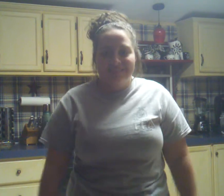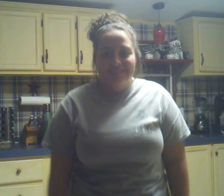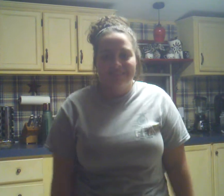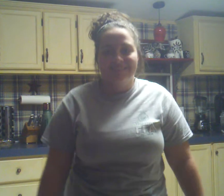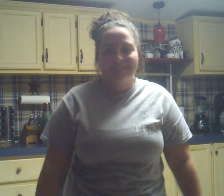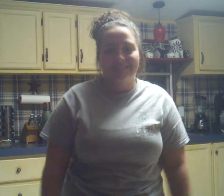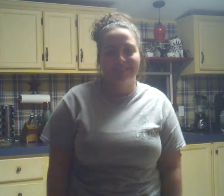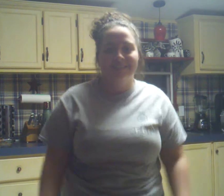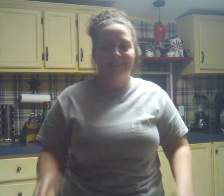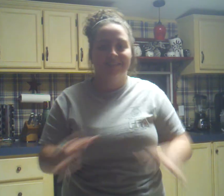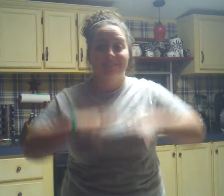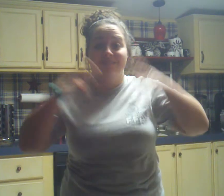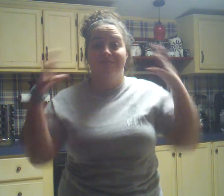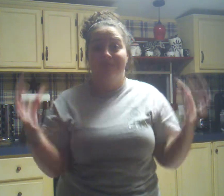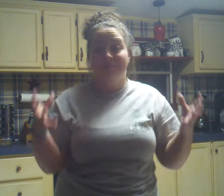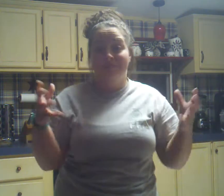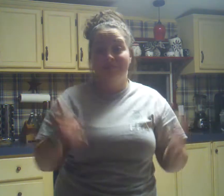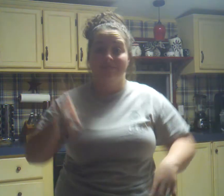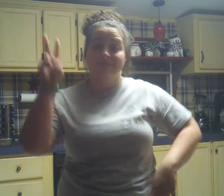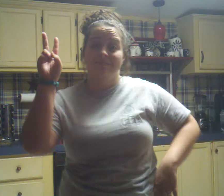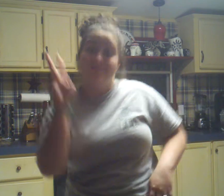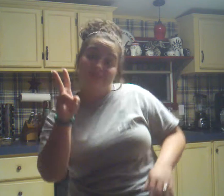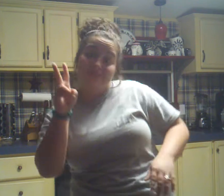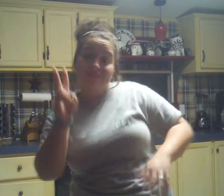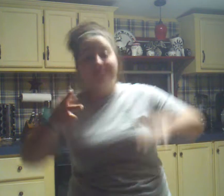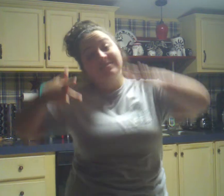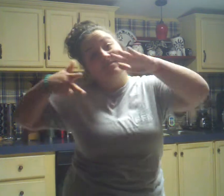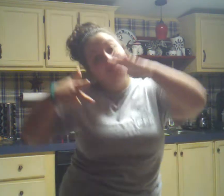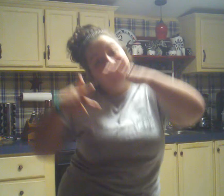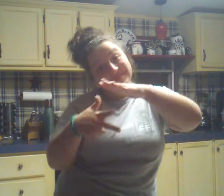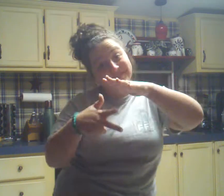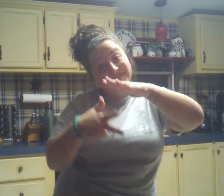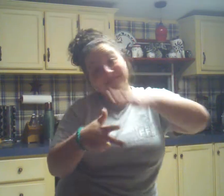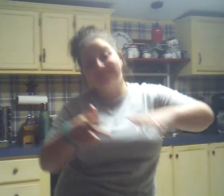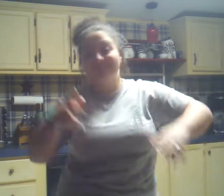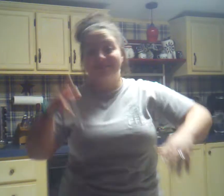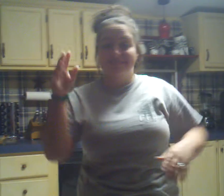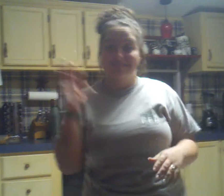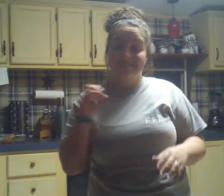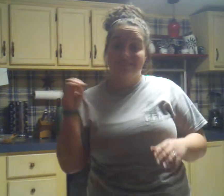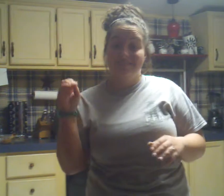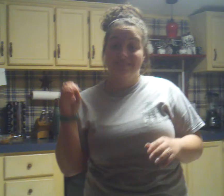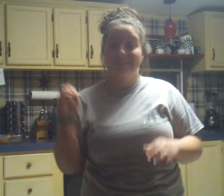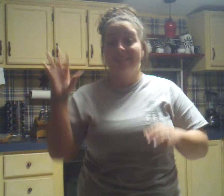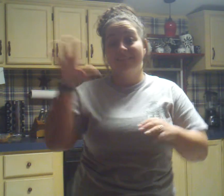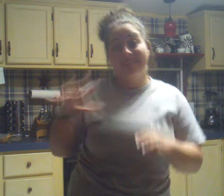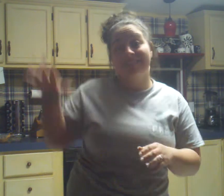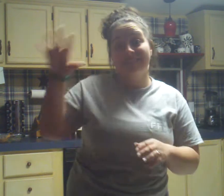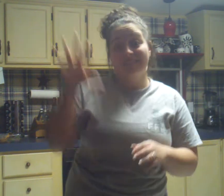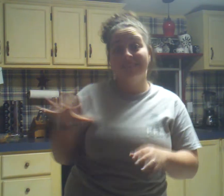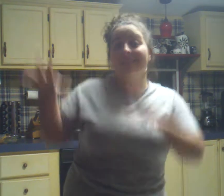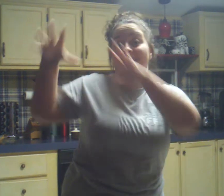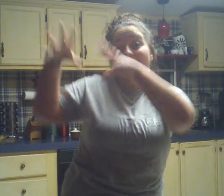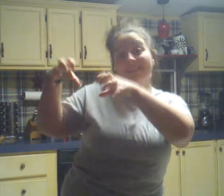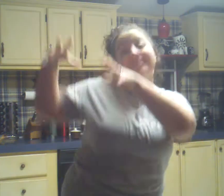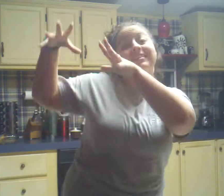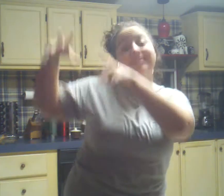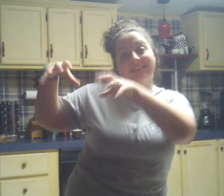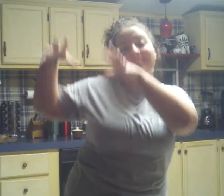There's lots of room for dance, an arm to carve a rock. I'll meet him there and watch him there and he'll have his